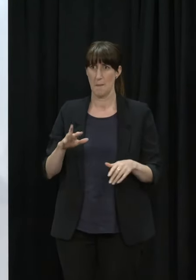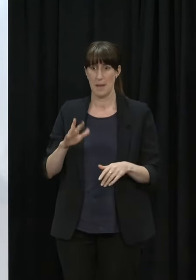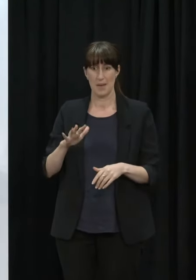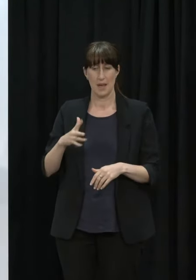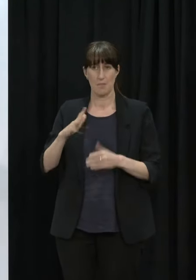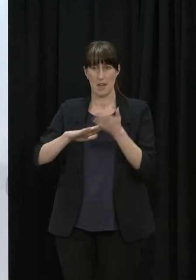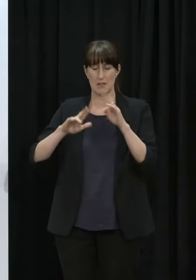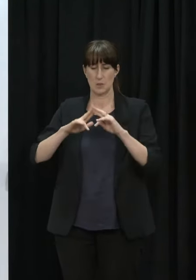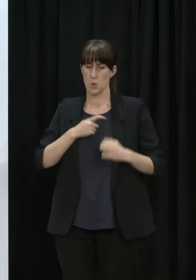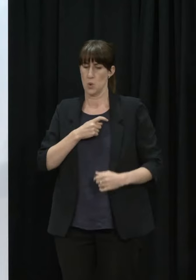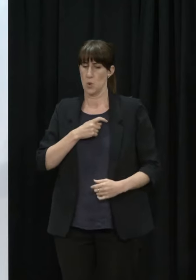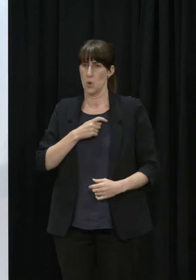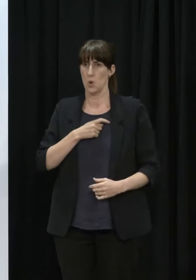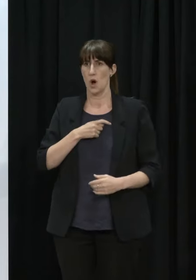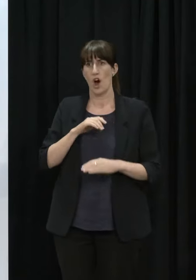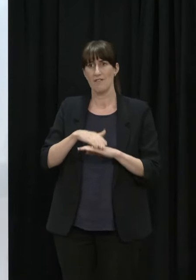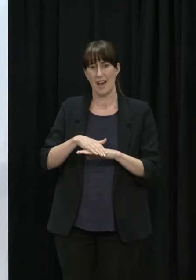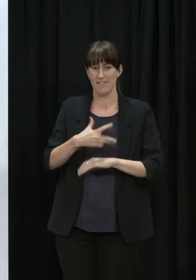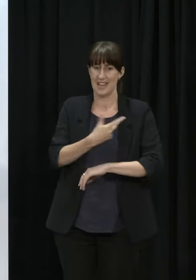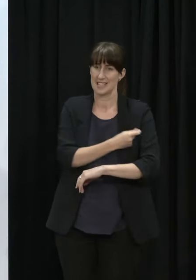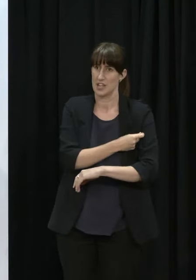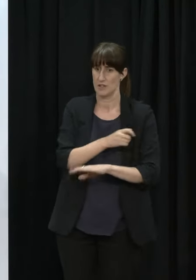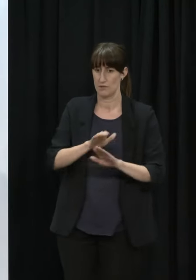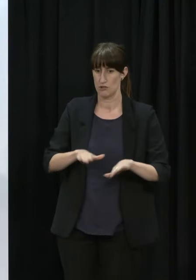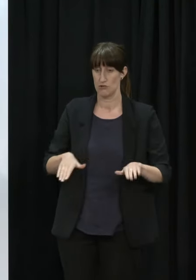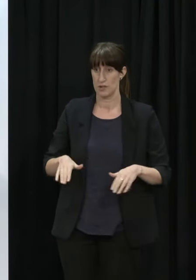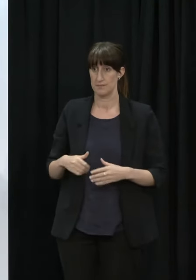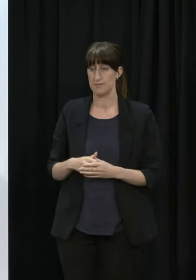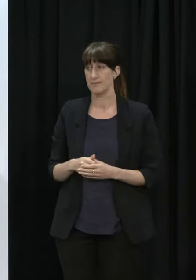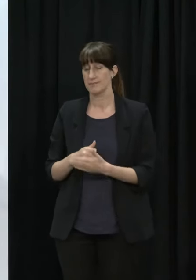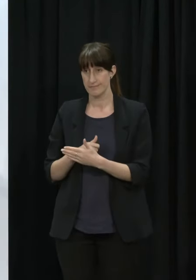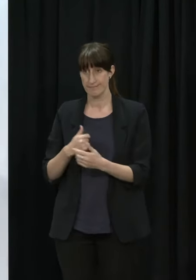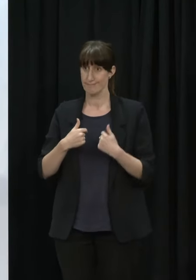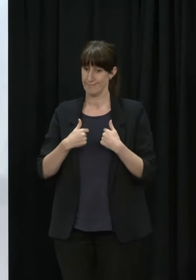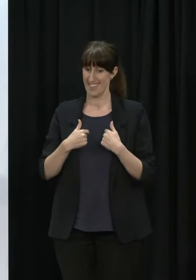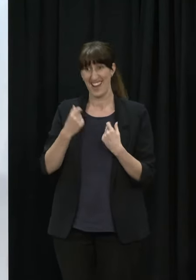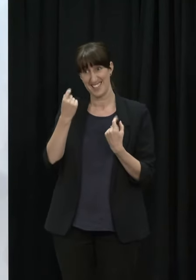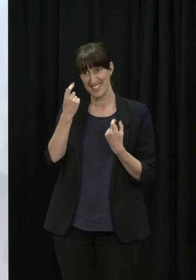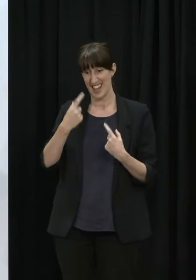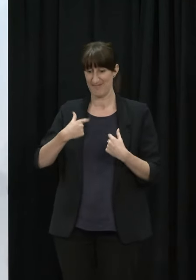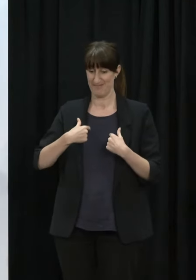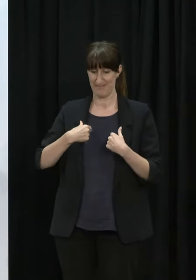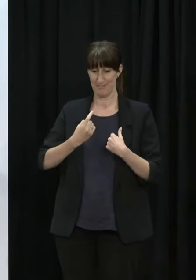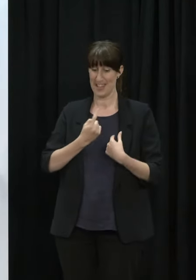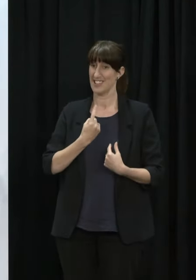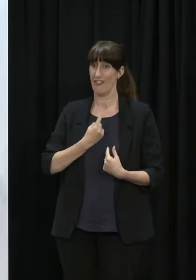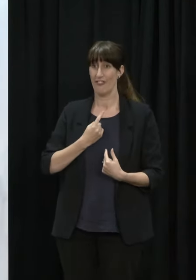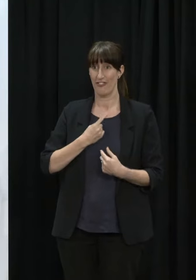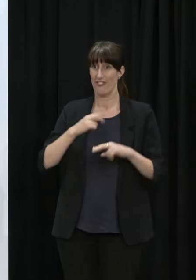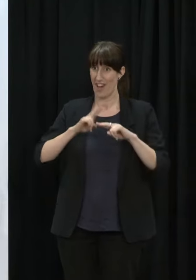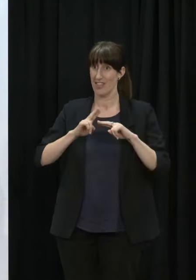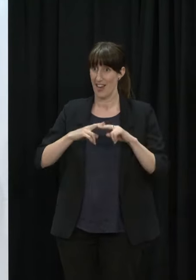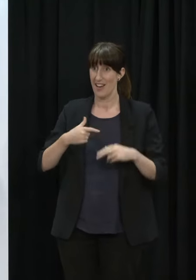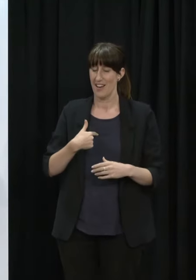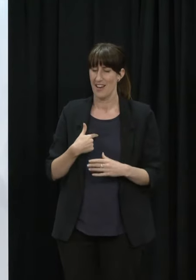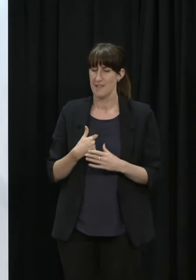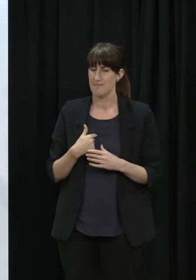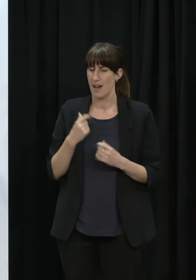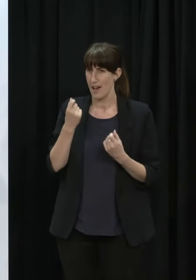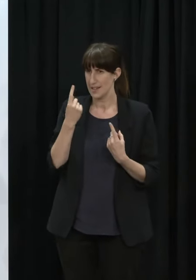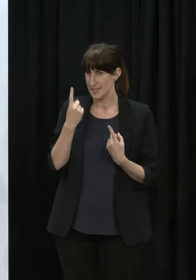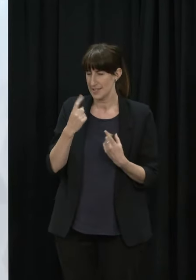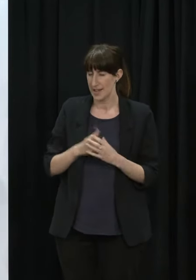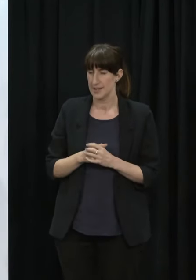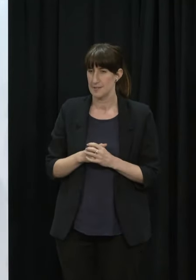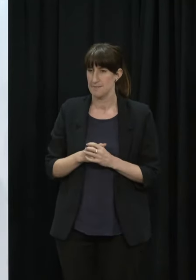comes to anything to do with the health of their children I am a parent I fully understand that myself but you've got to look at the